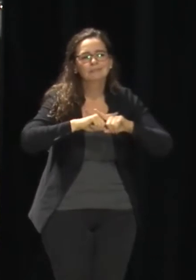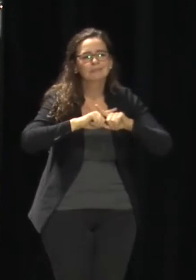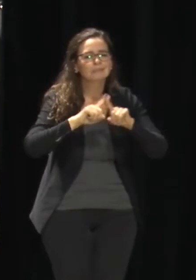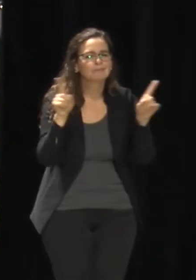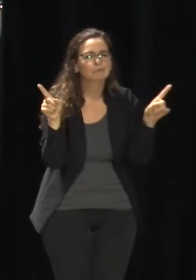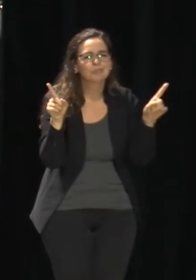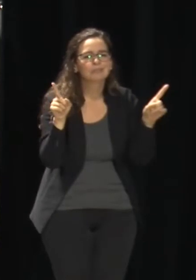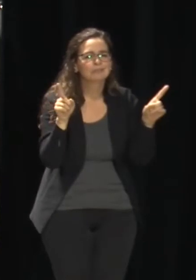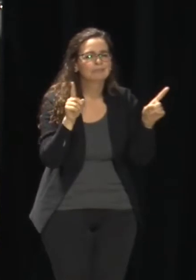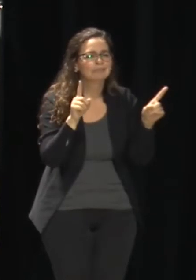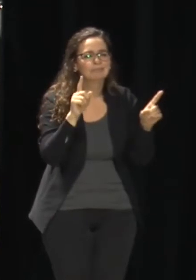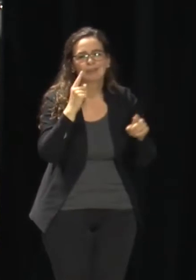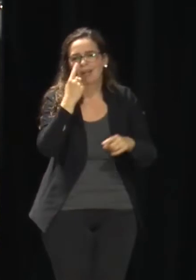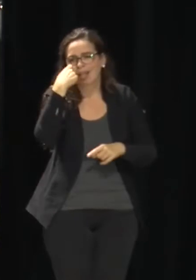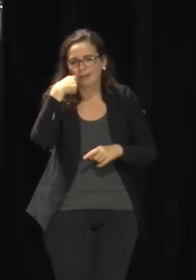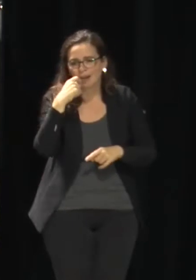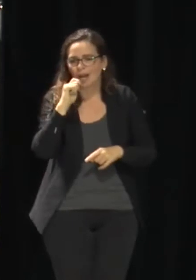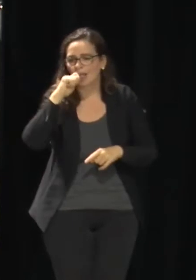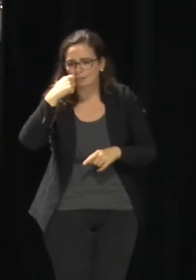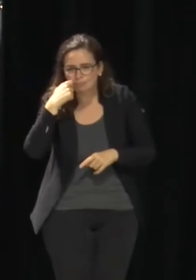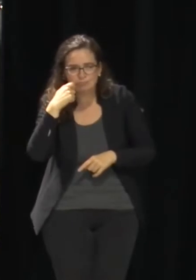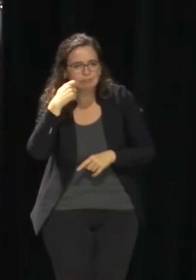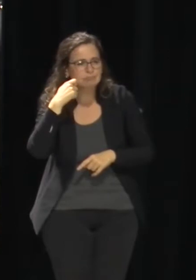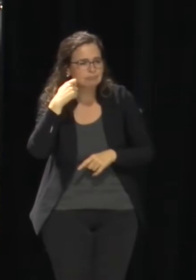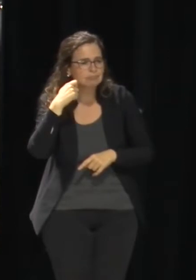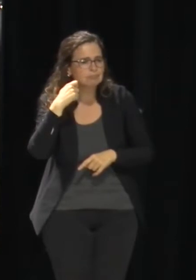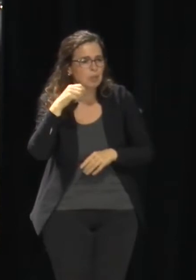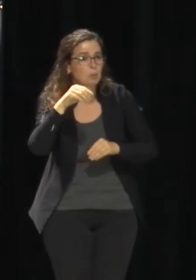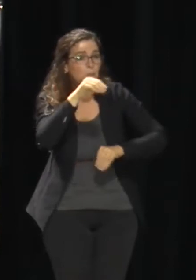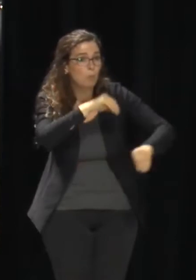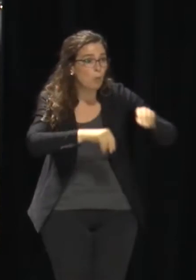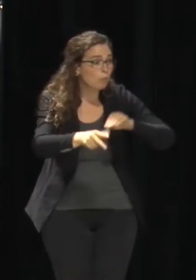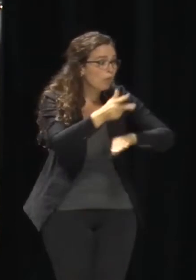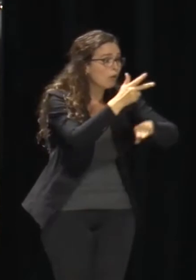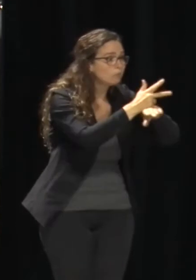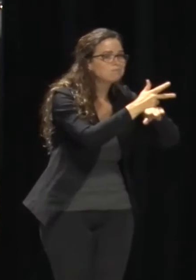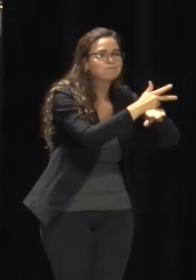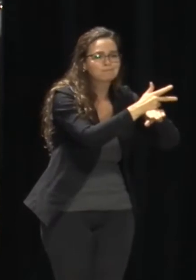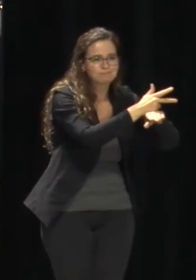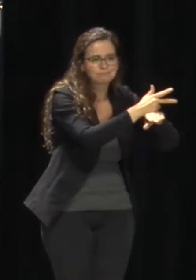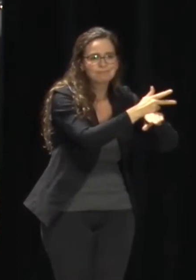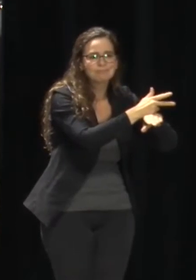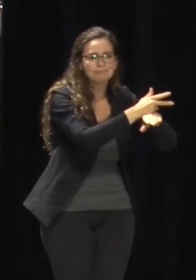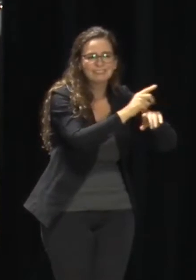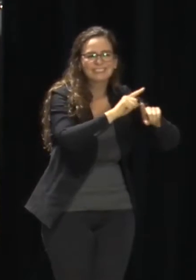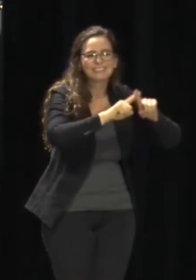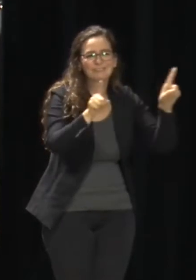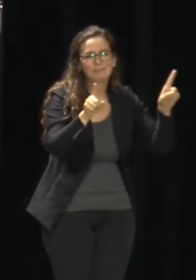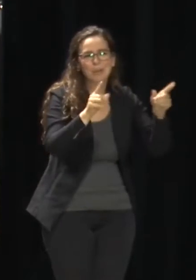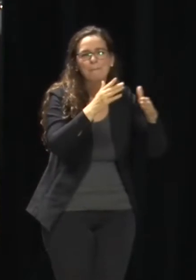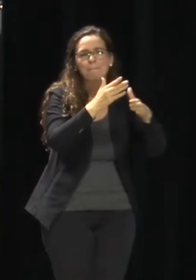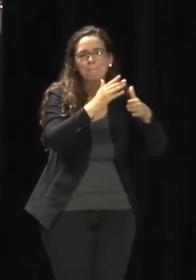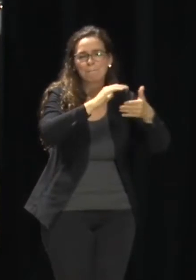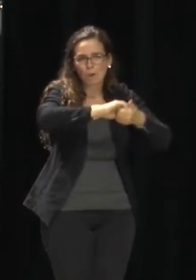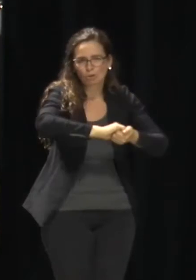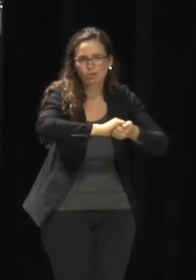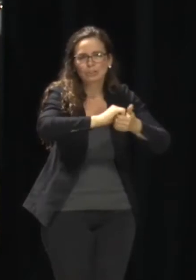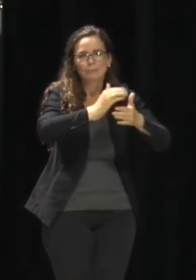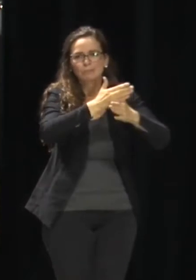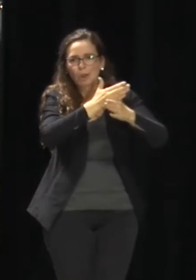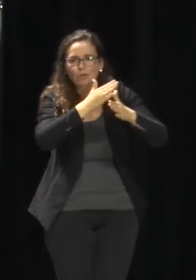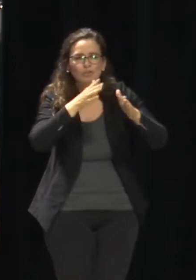– mobile testing sites, we had different partners that had different ways to obtain things.